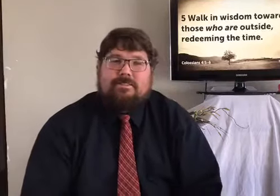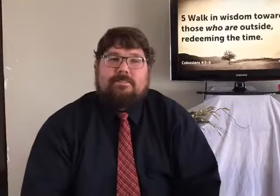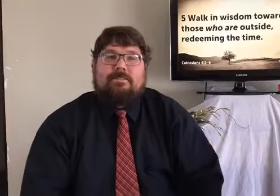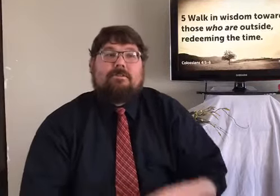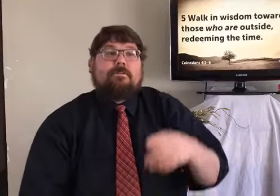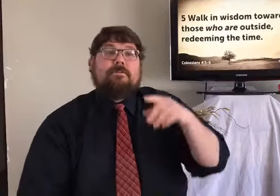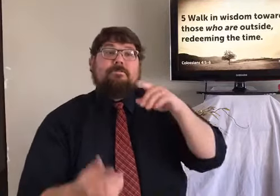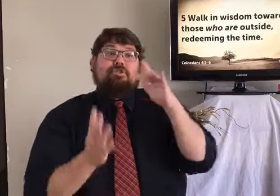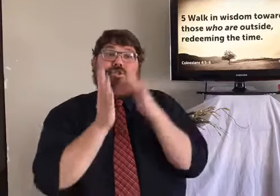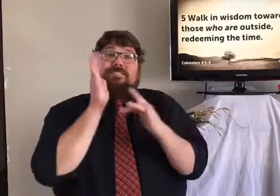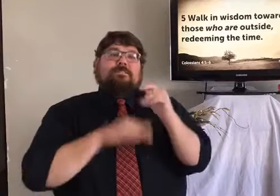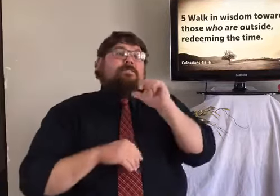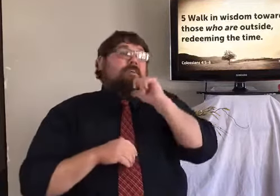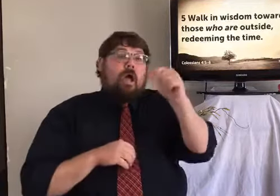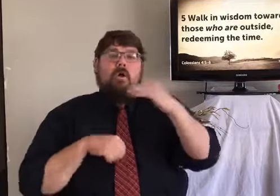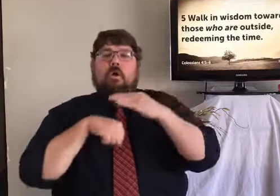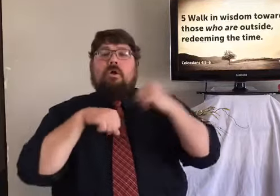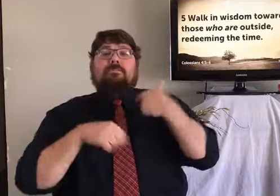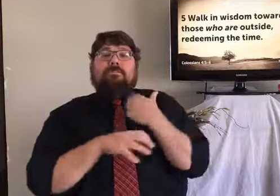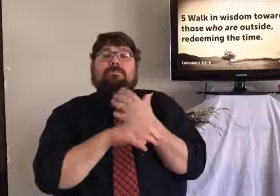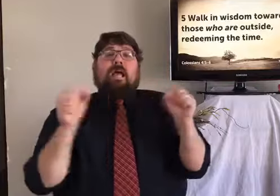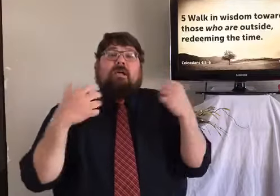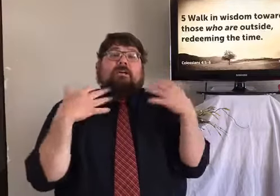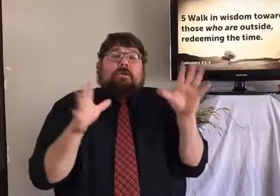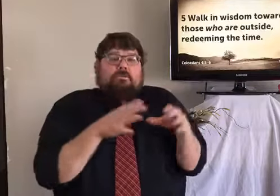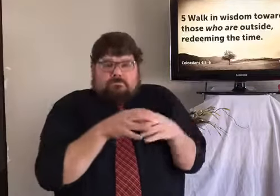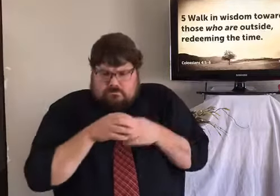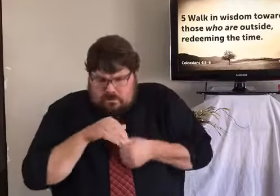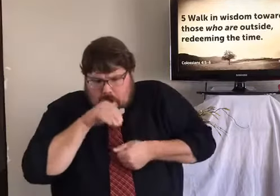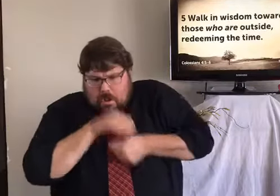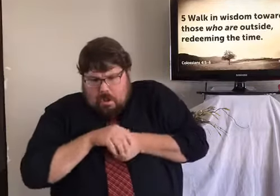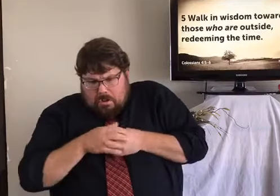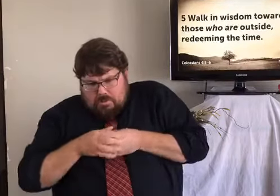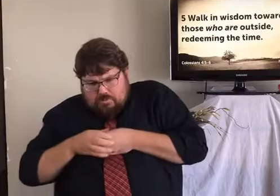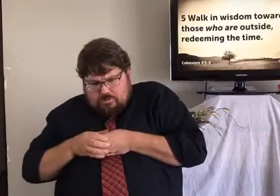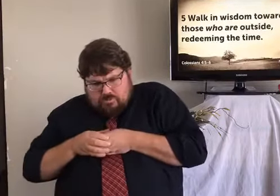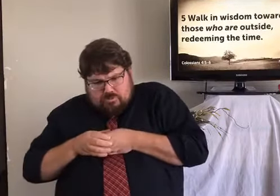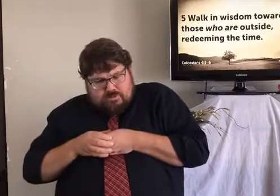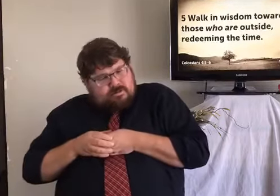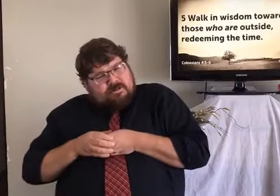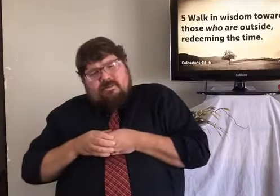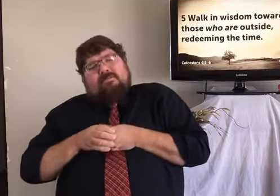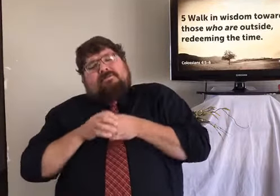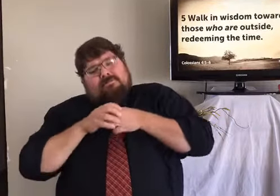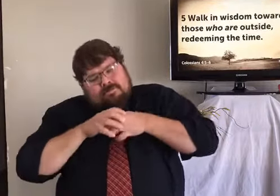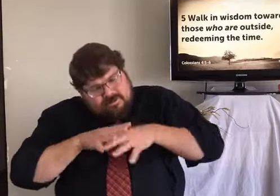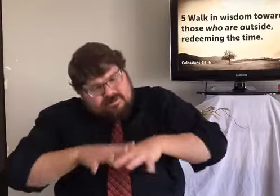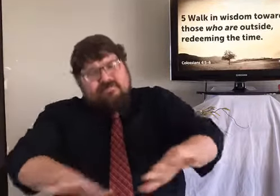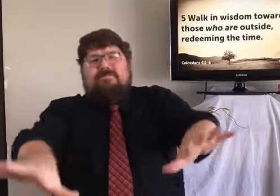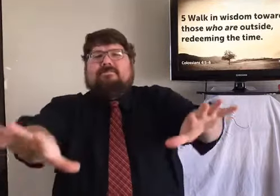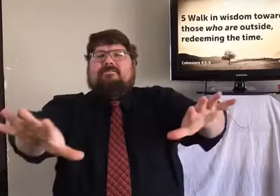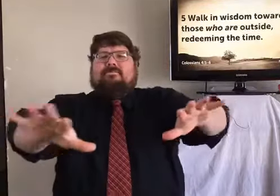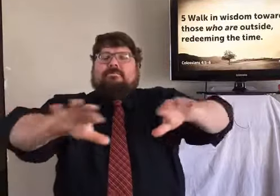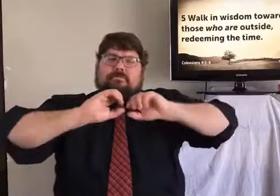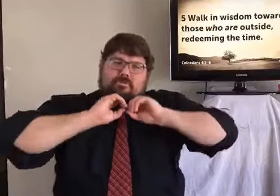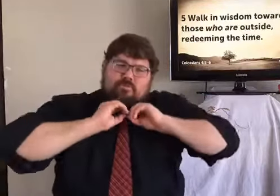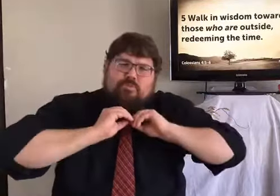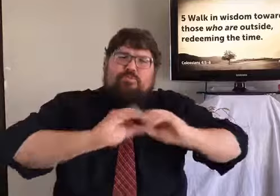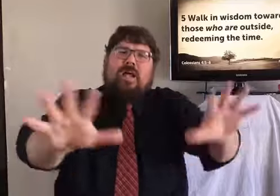does with his believers. Jesus intends to use you. He doesn't call us to salvation and then tuck us away and hide